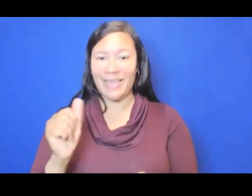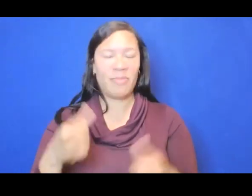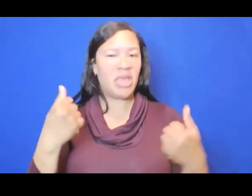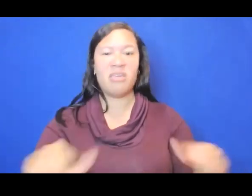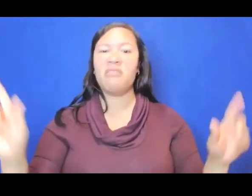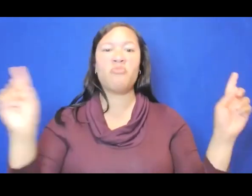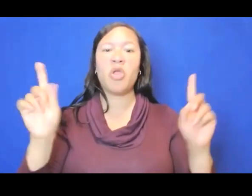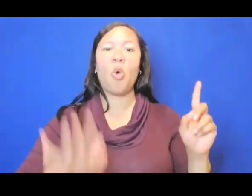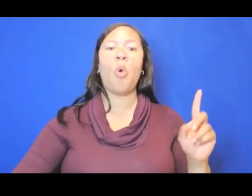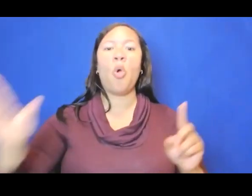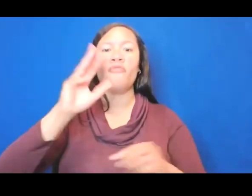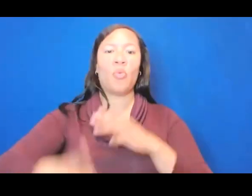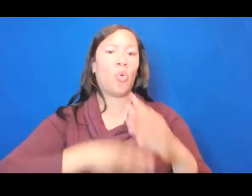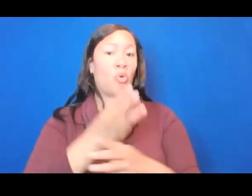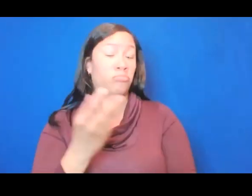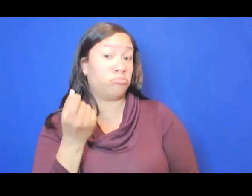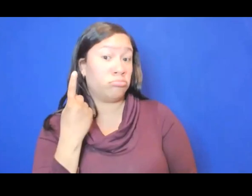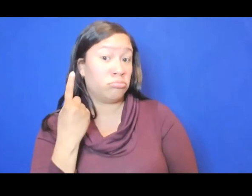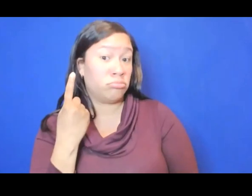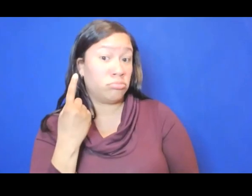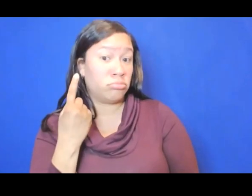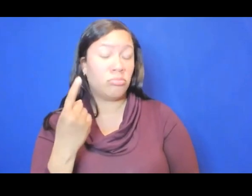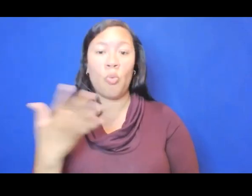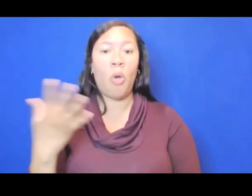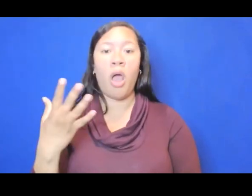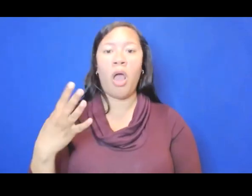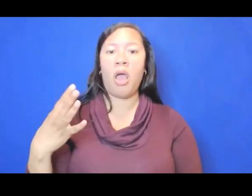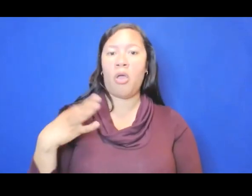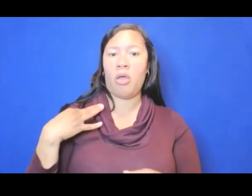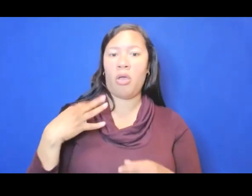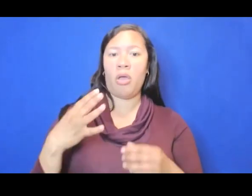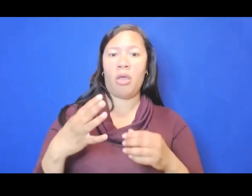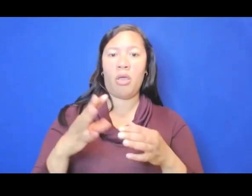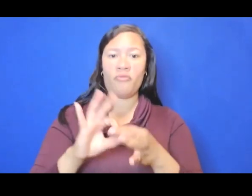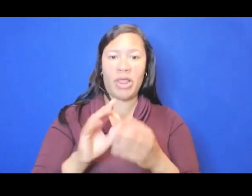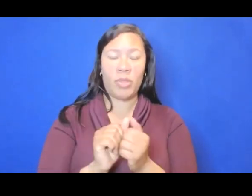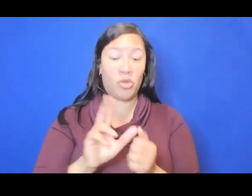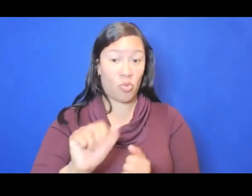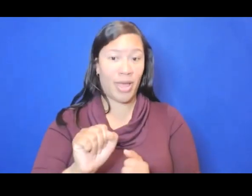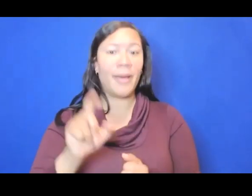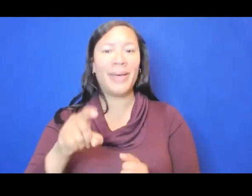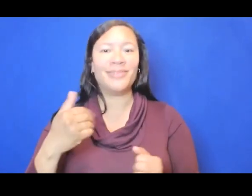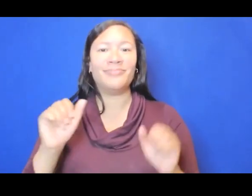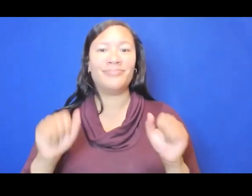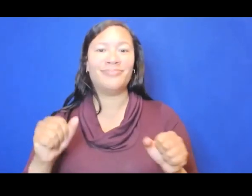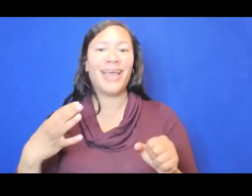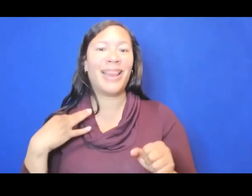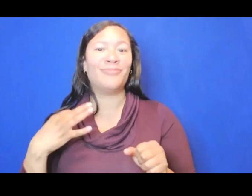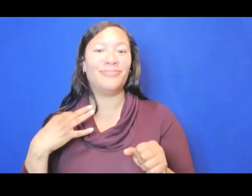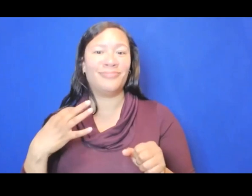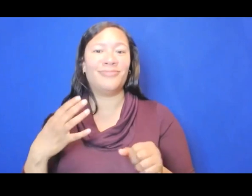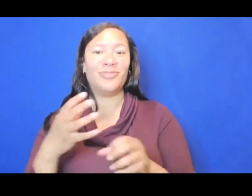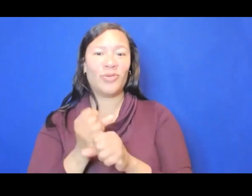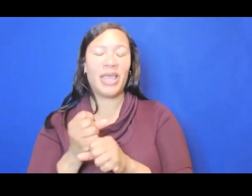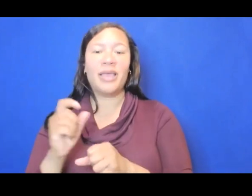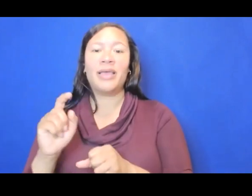The only eligibility criteria that has to do with the US is that you must be eligible to receive taxable income in the